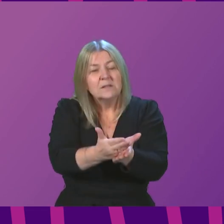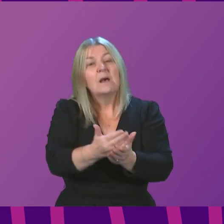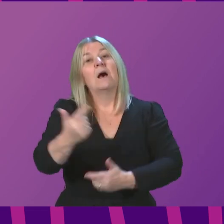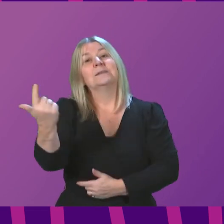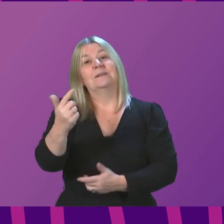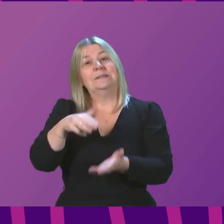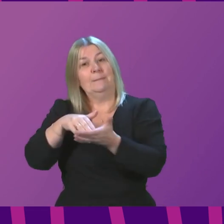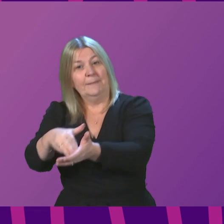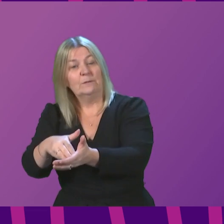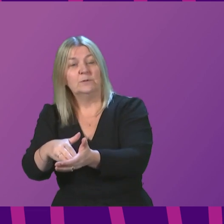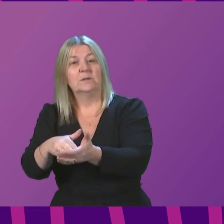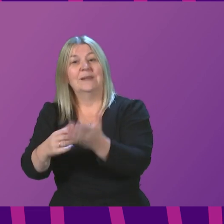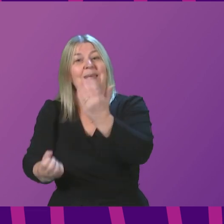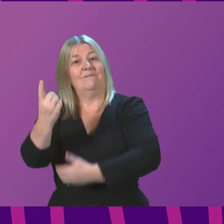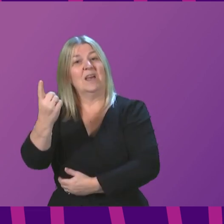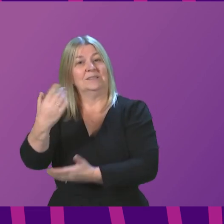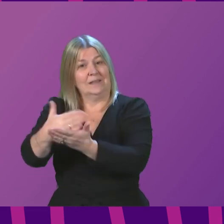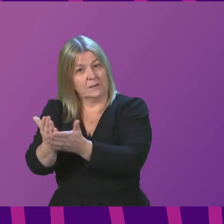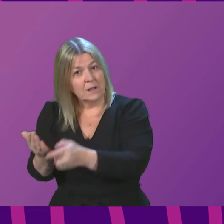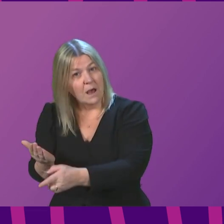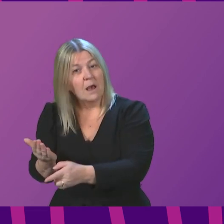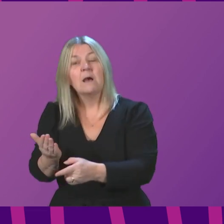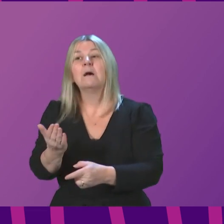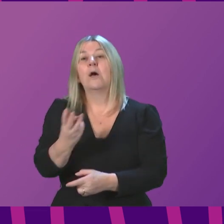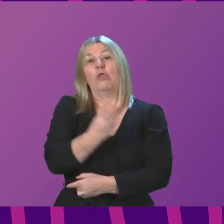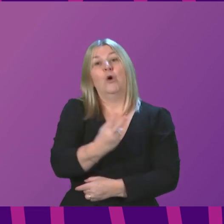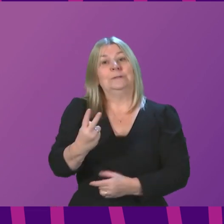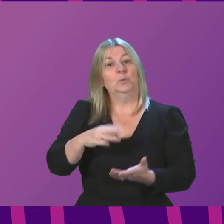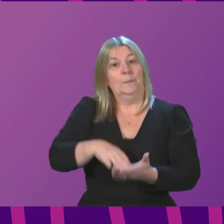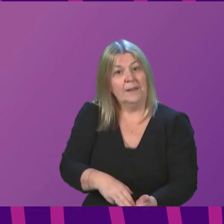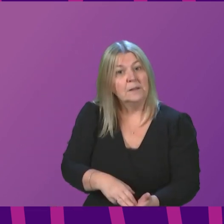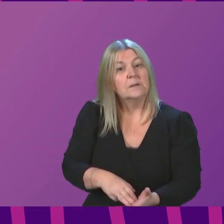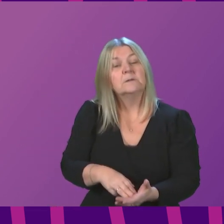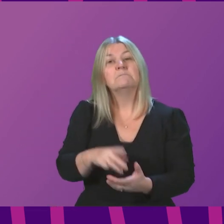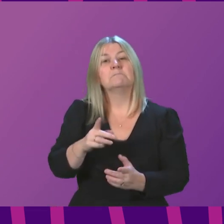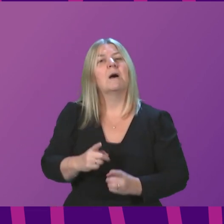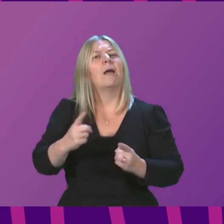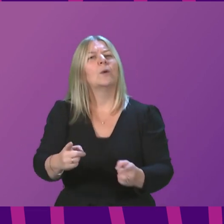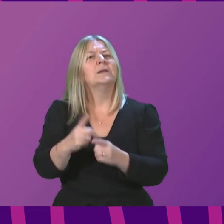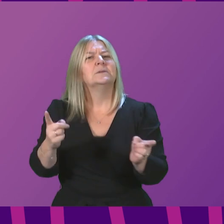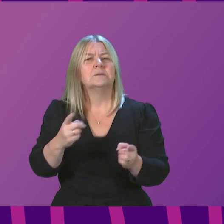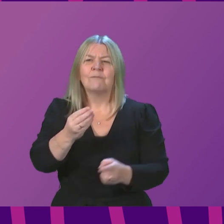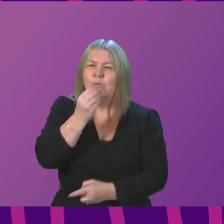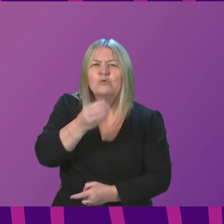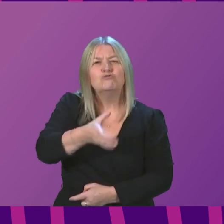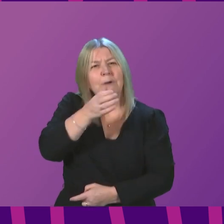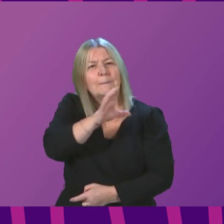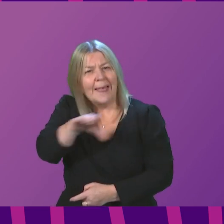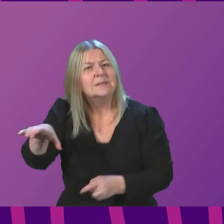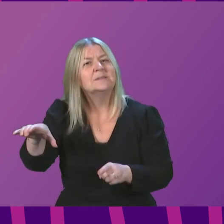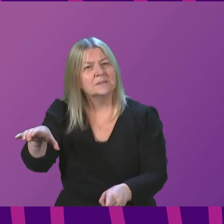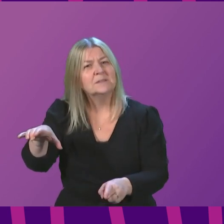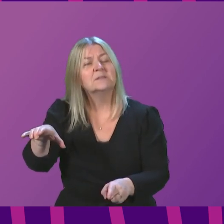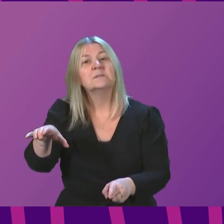million to the events sector. A further £32 million will be allocated to hospitality and leisure businesses,